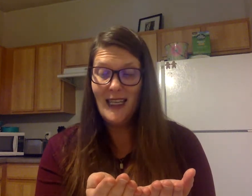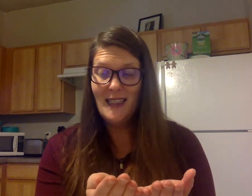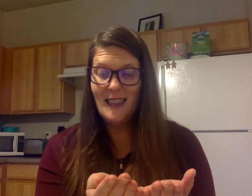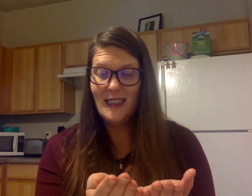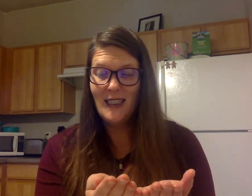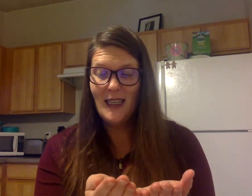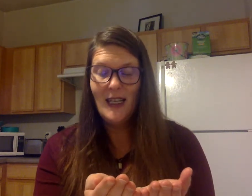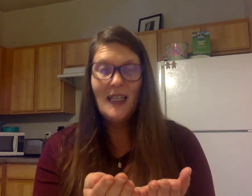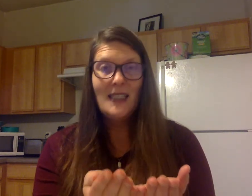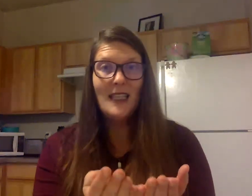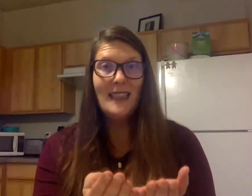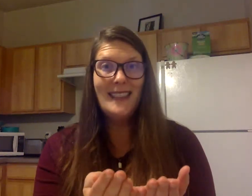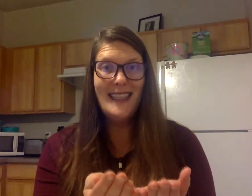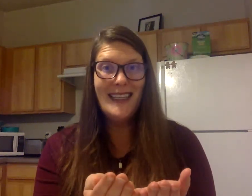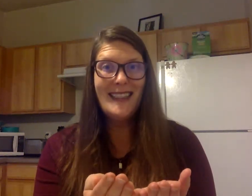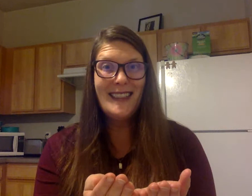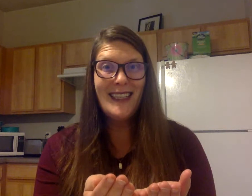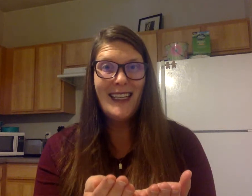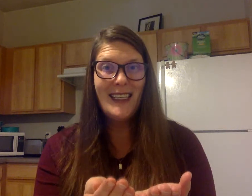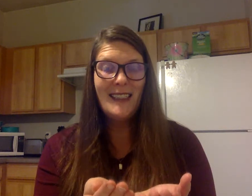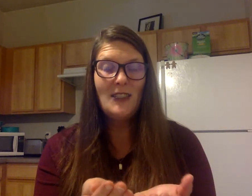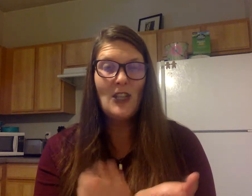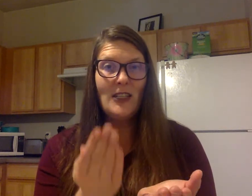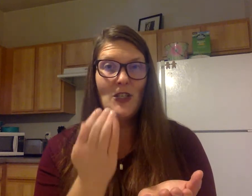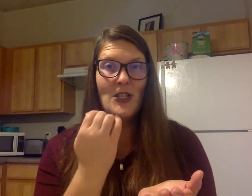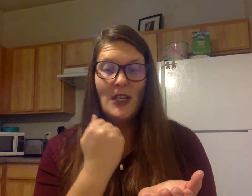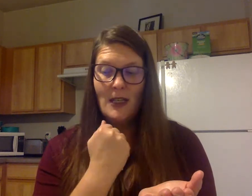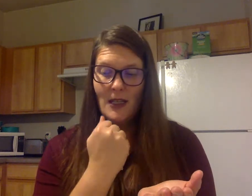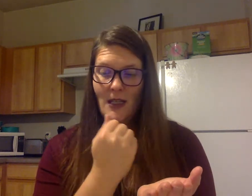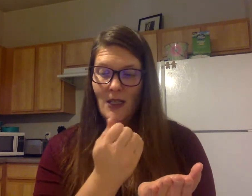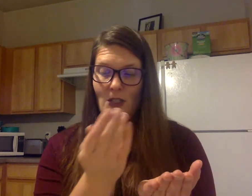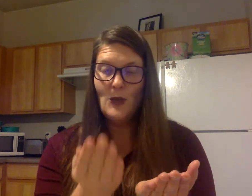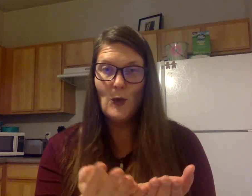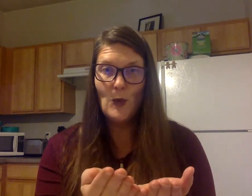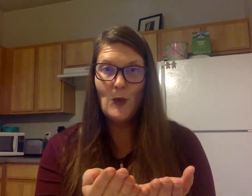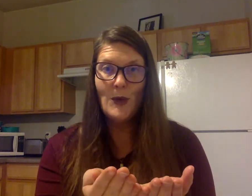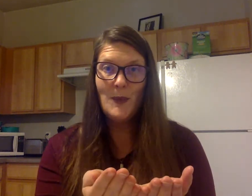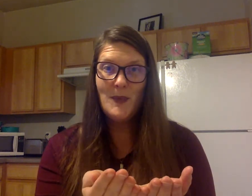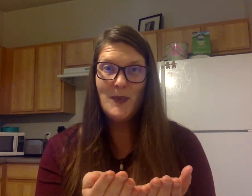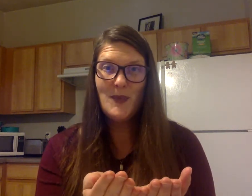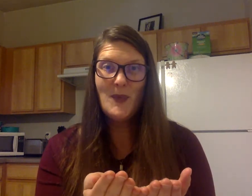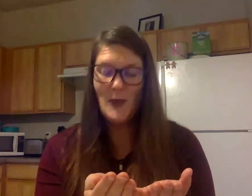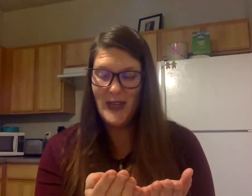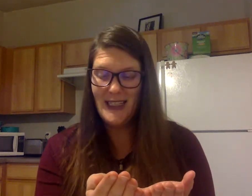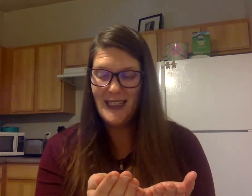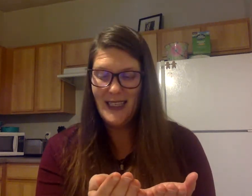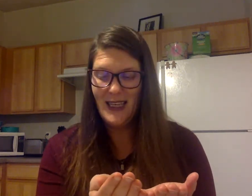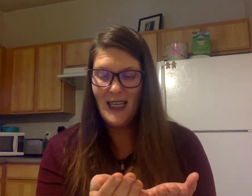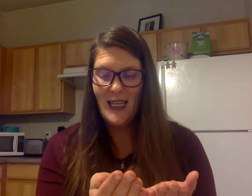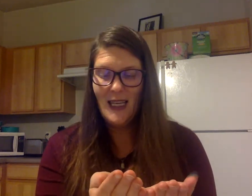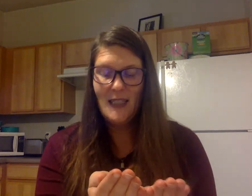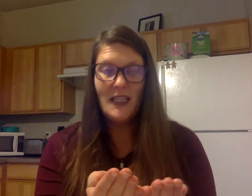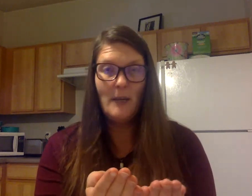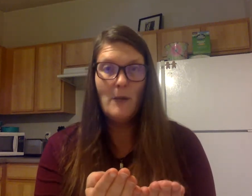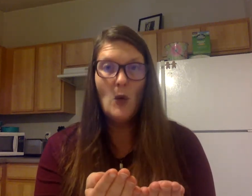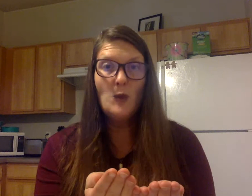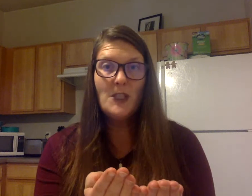tense. Say disk. Change d to r, risk. Say molt.